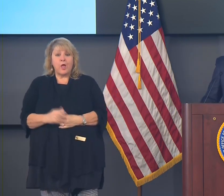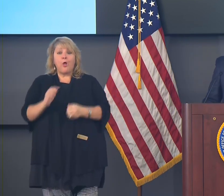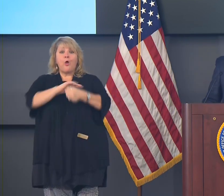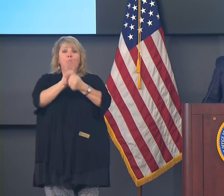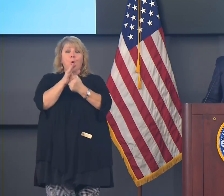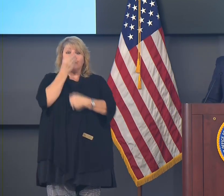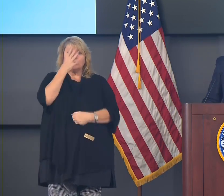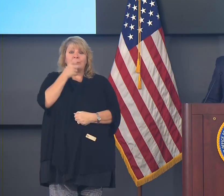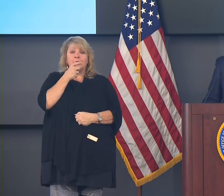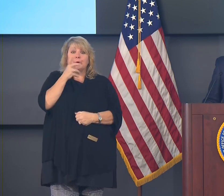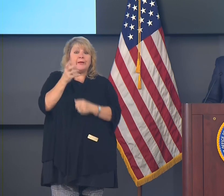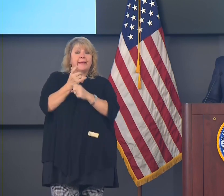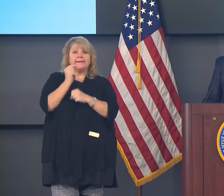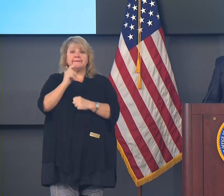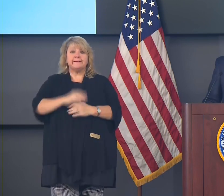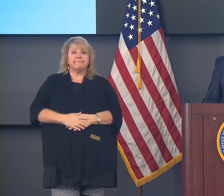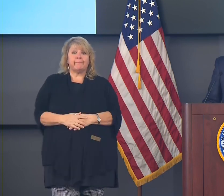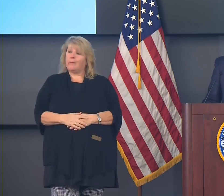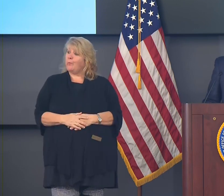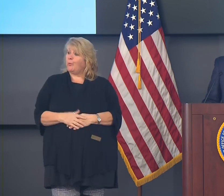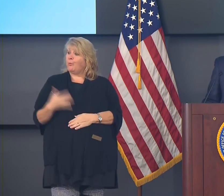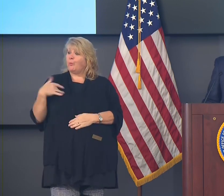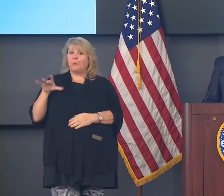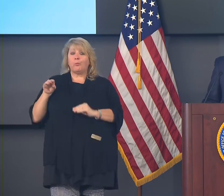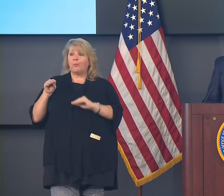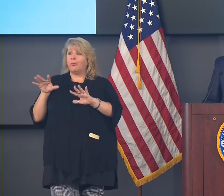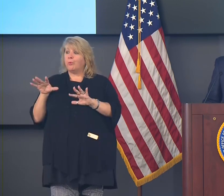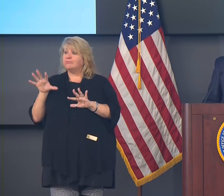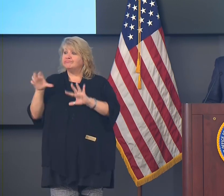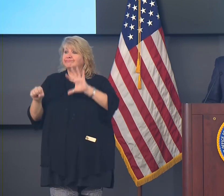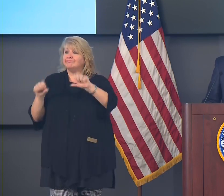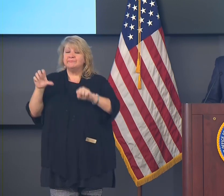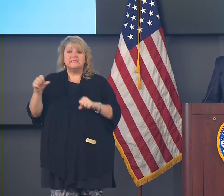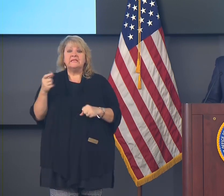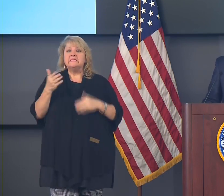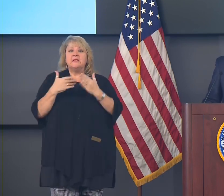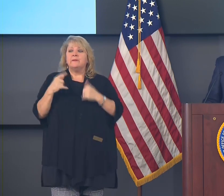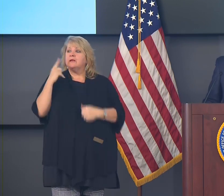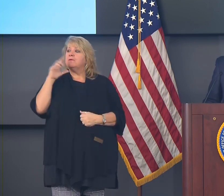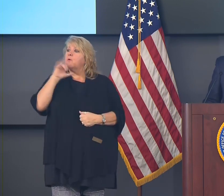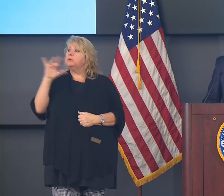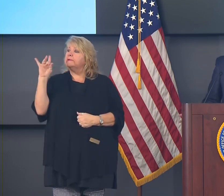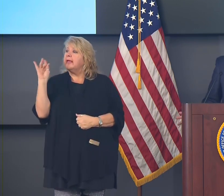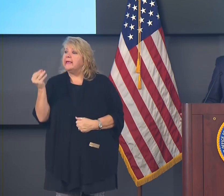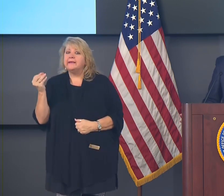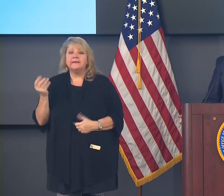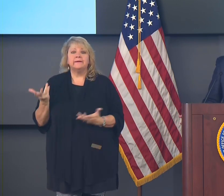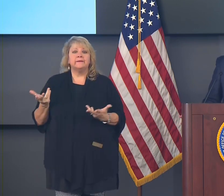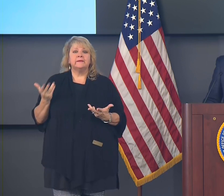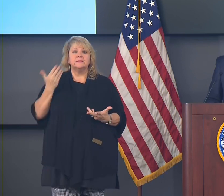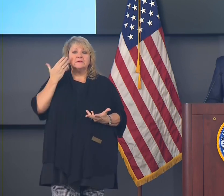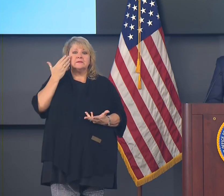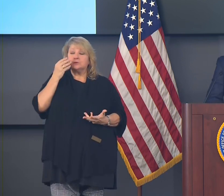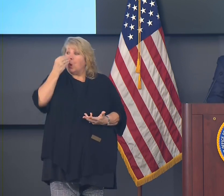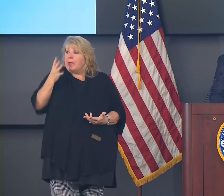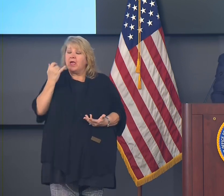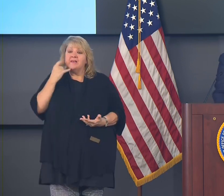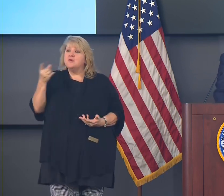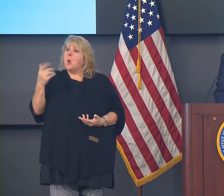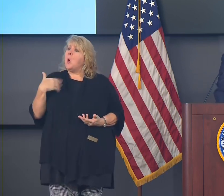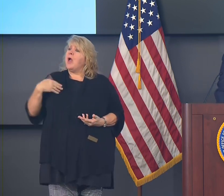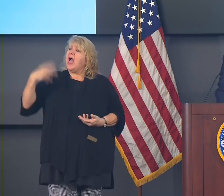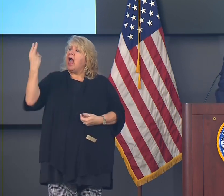care whether they're 80 years old or they have high blood pressure or diabetes. And so we have to be extremely